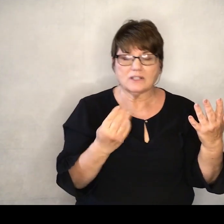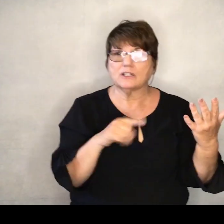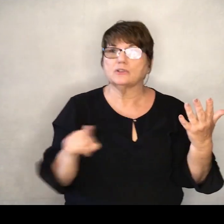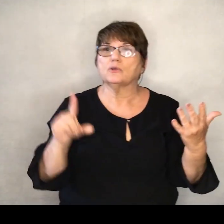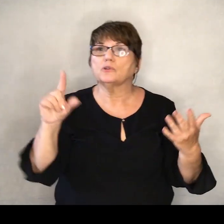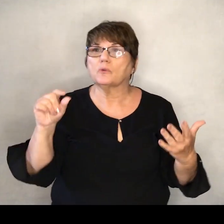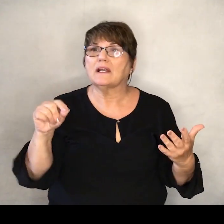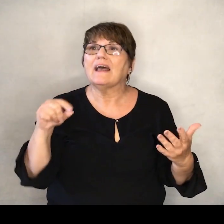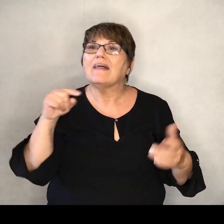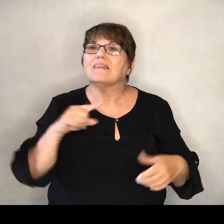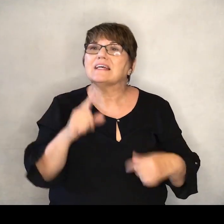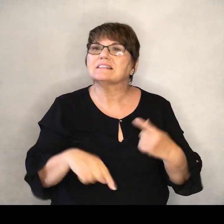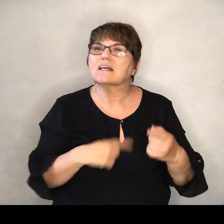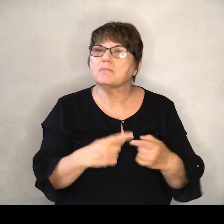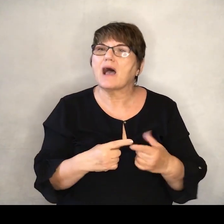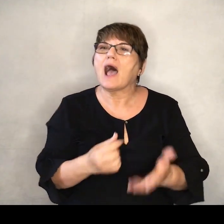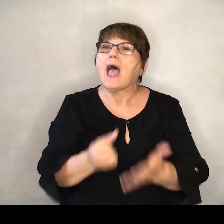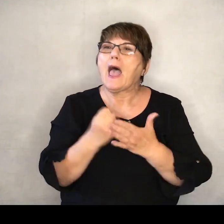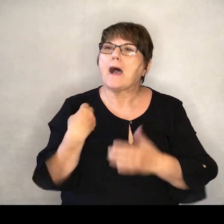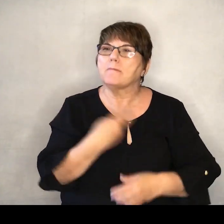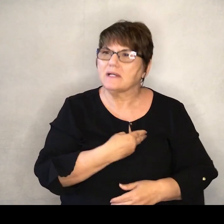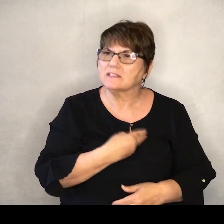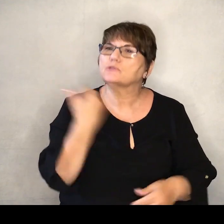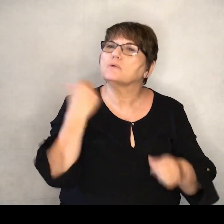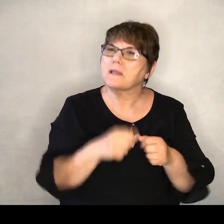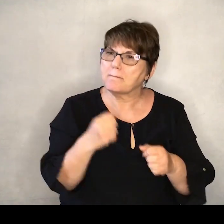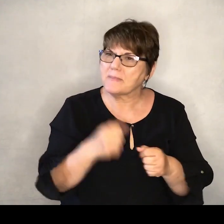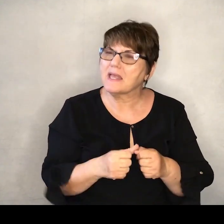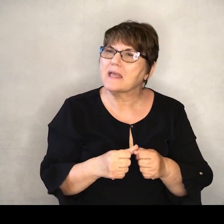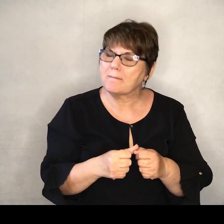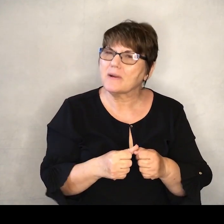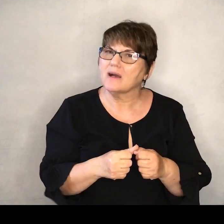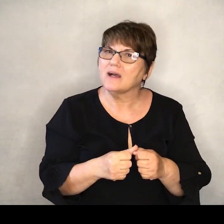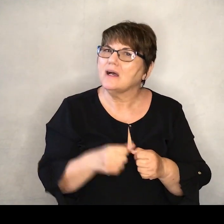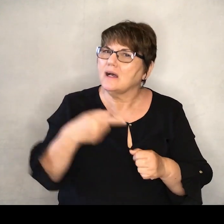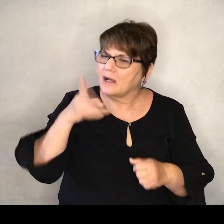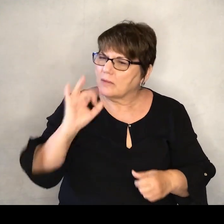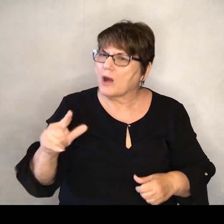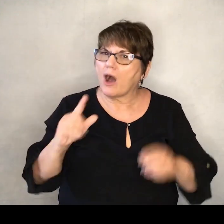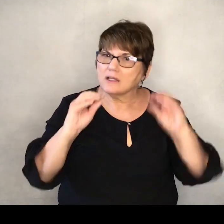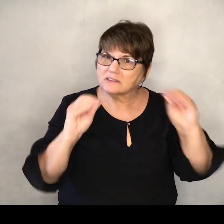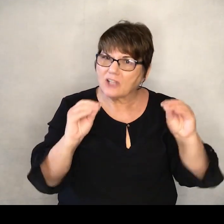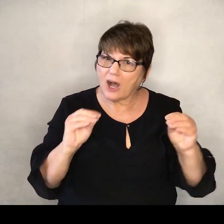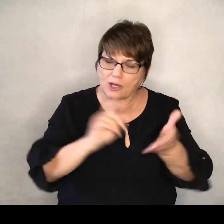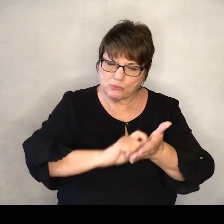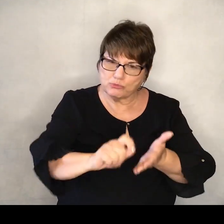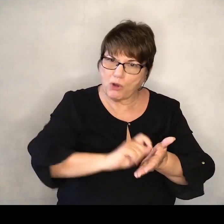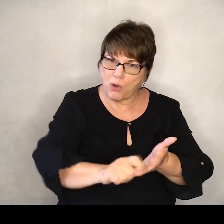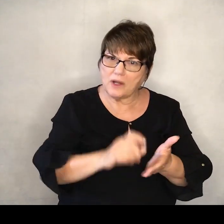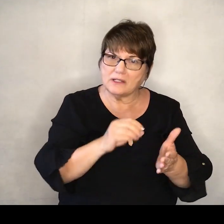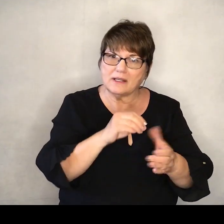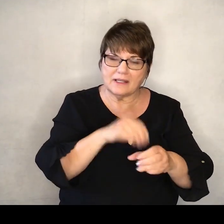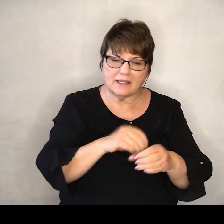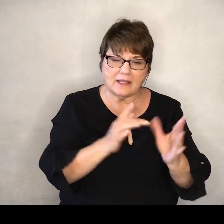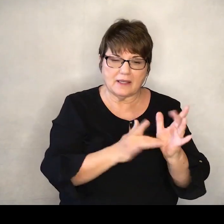passage is going to help remind us what Paul told us. That